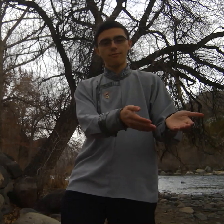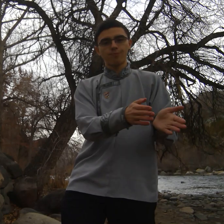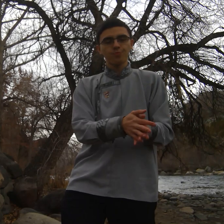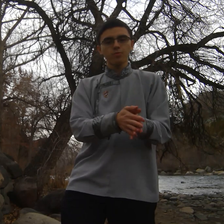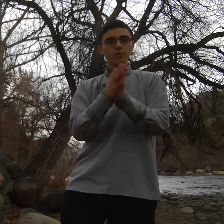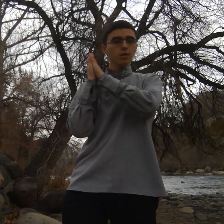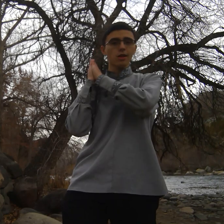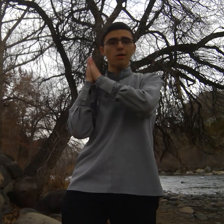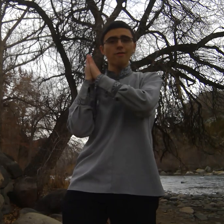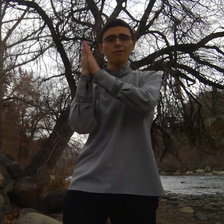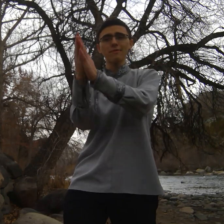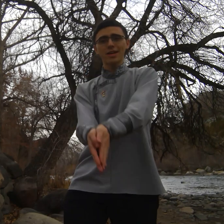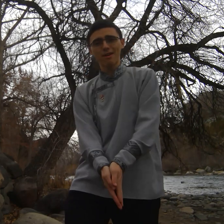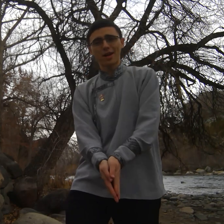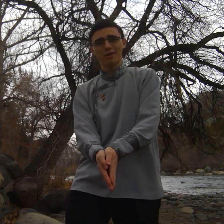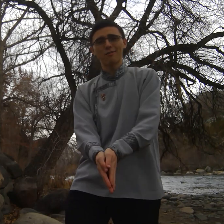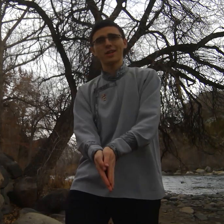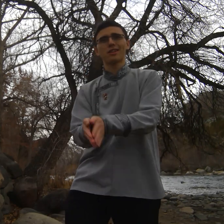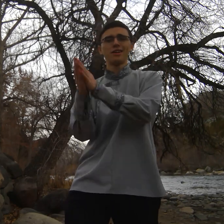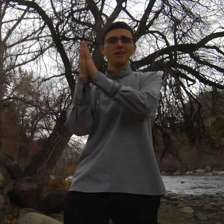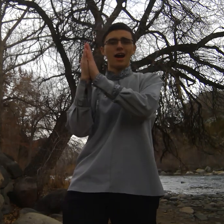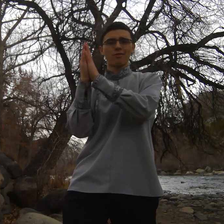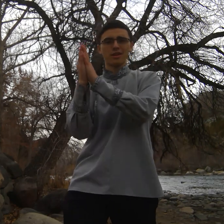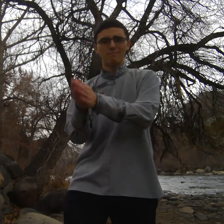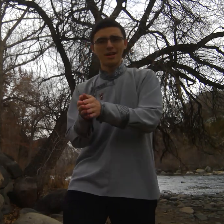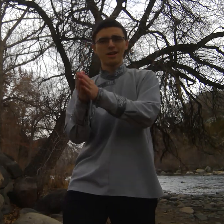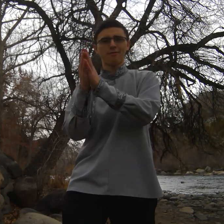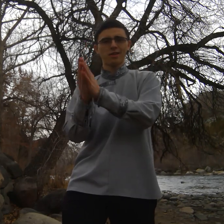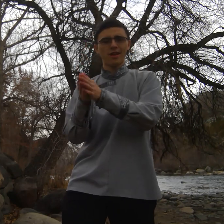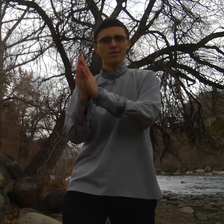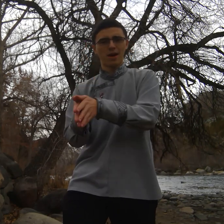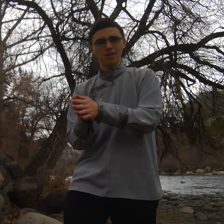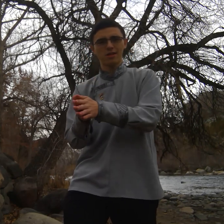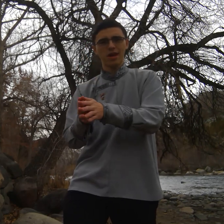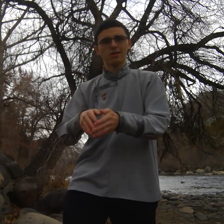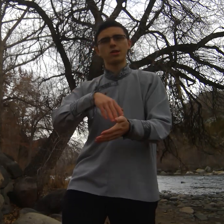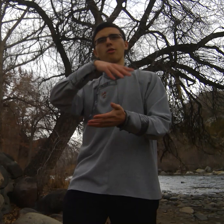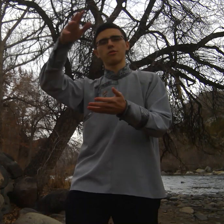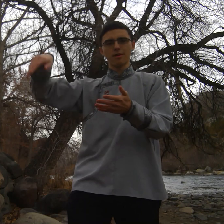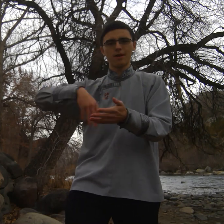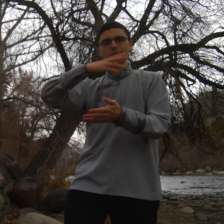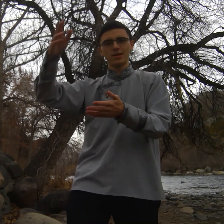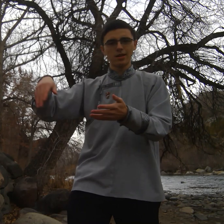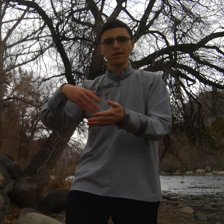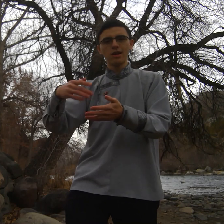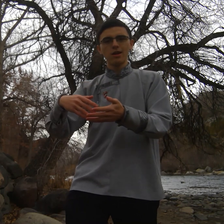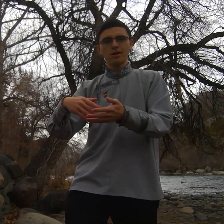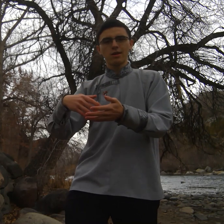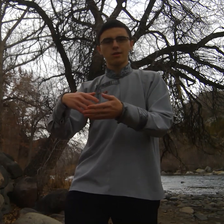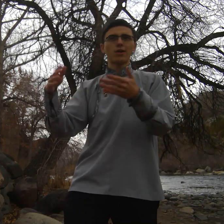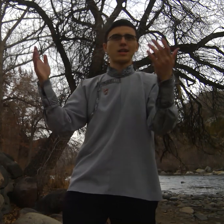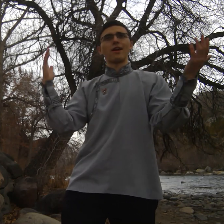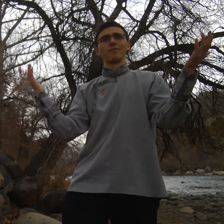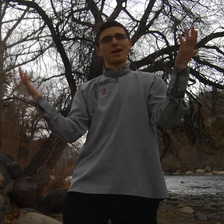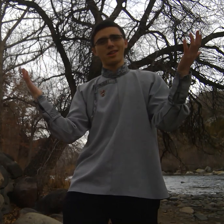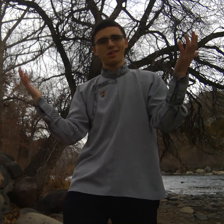so I've only begun my service I've only been in it for seven months and the total commitment is 27 months